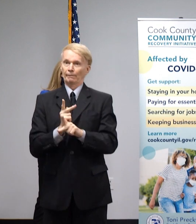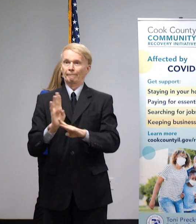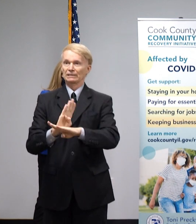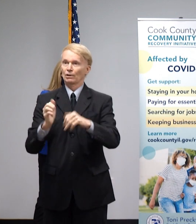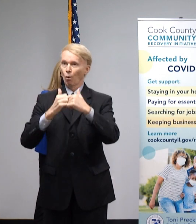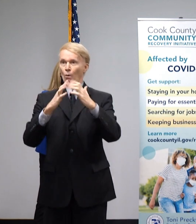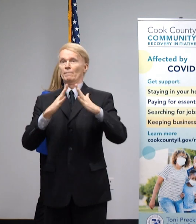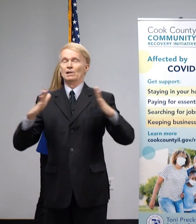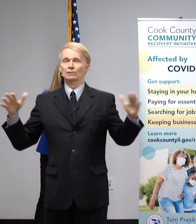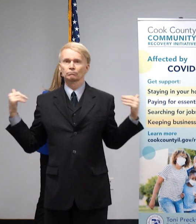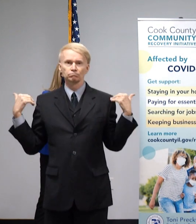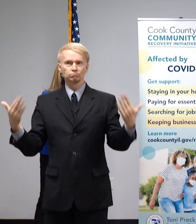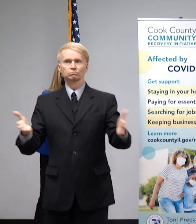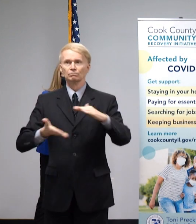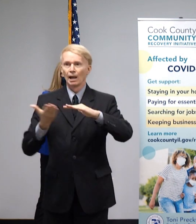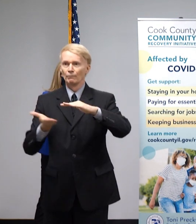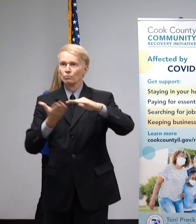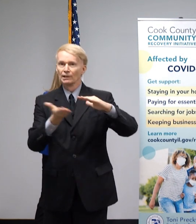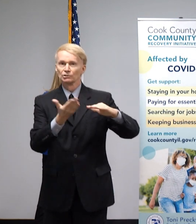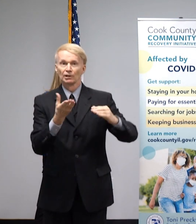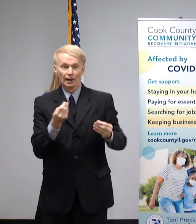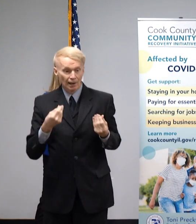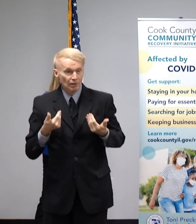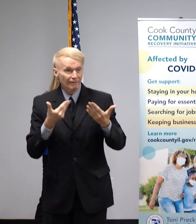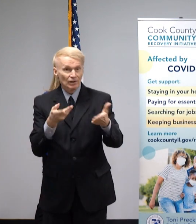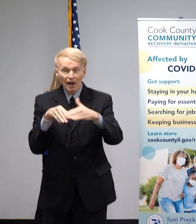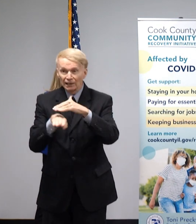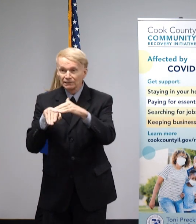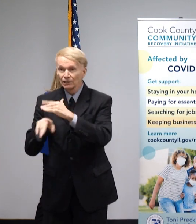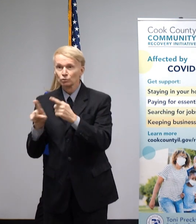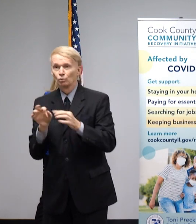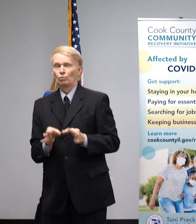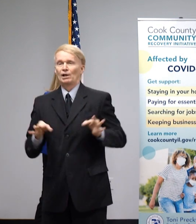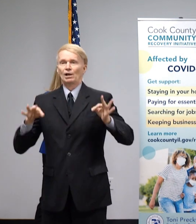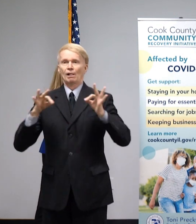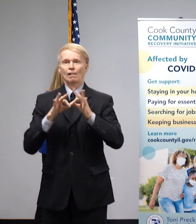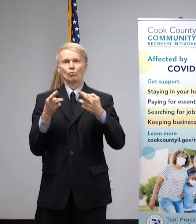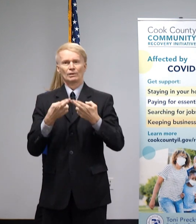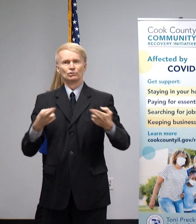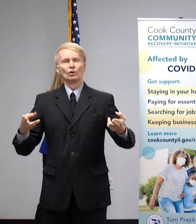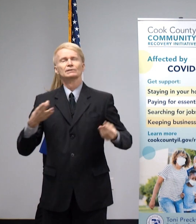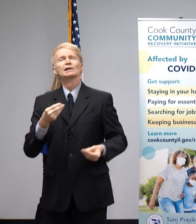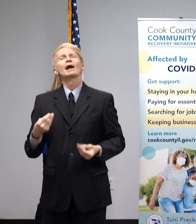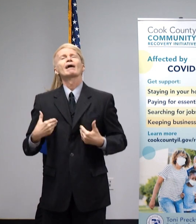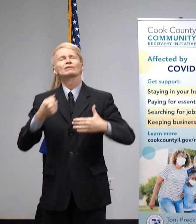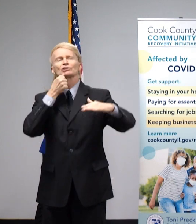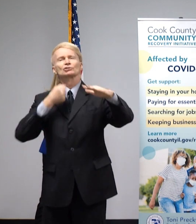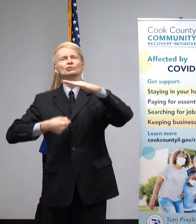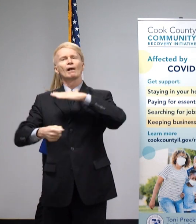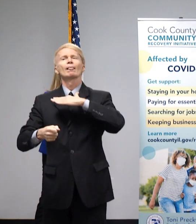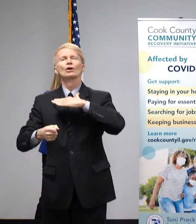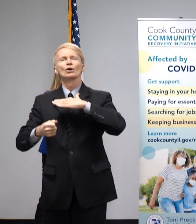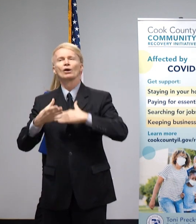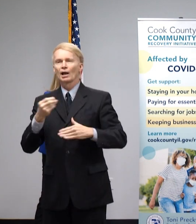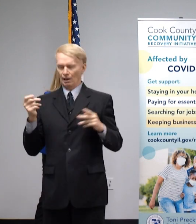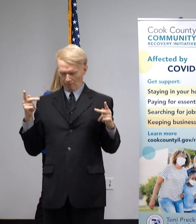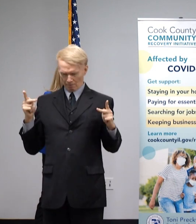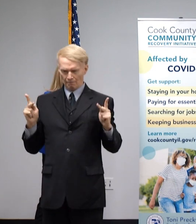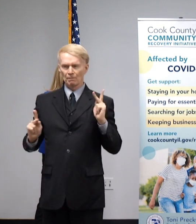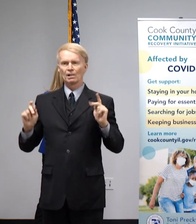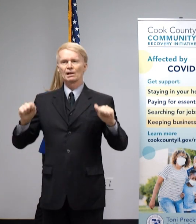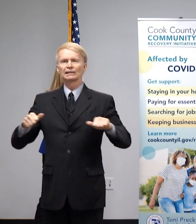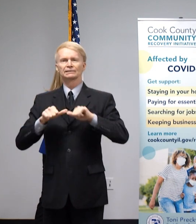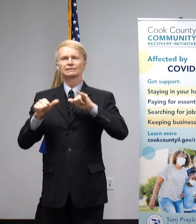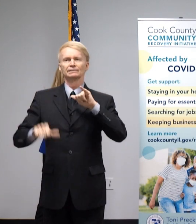create access to critical resources, and provide residents with safe shelter and the resources they need to stay in their homes.